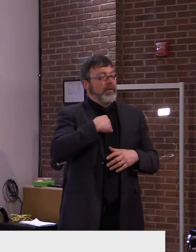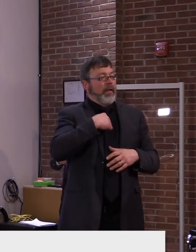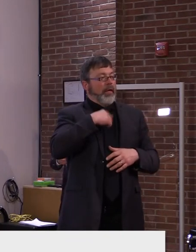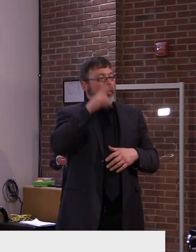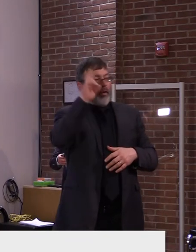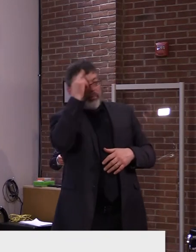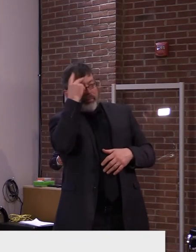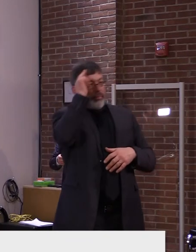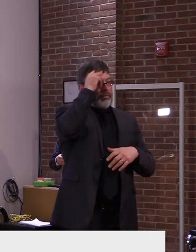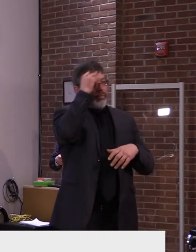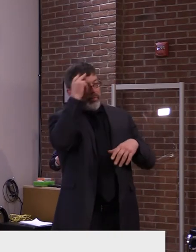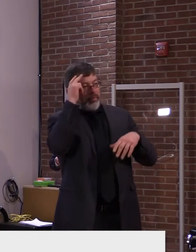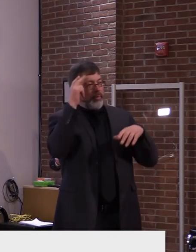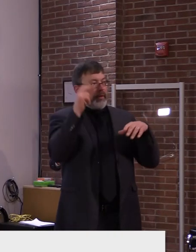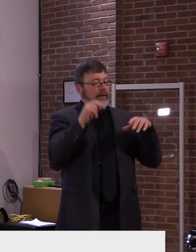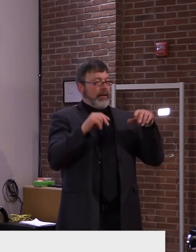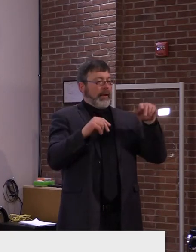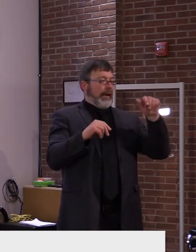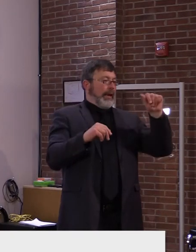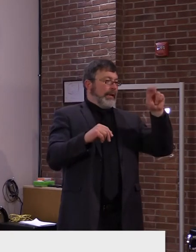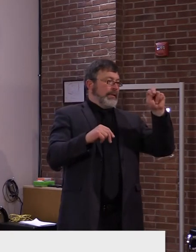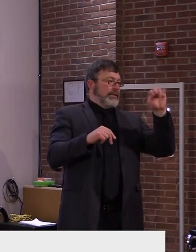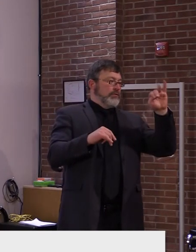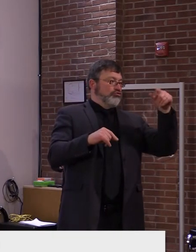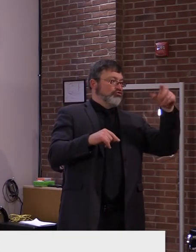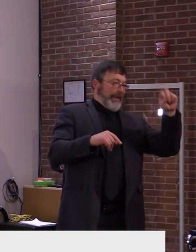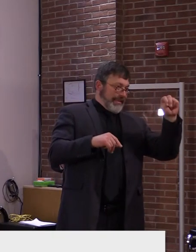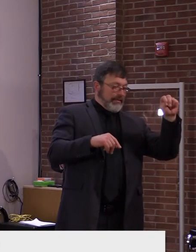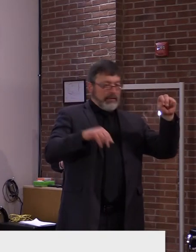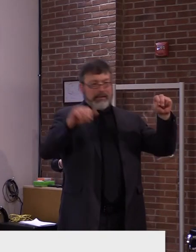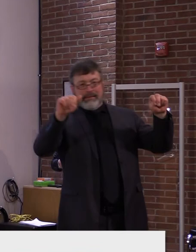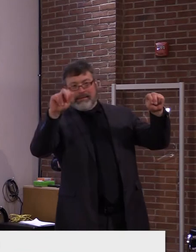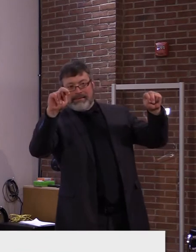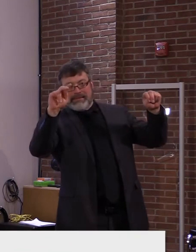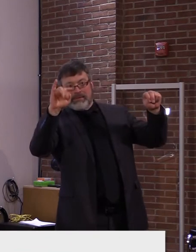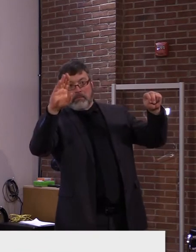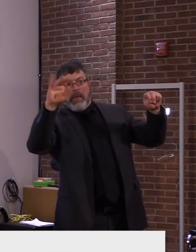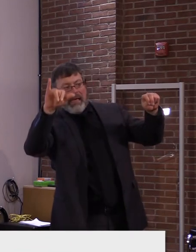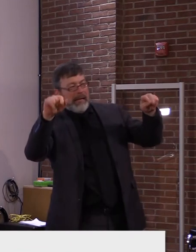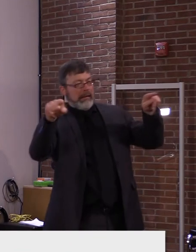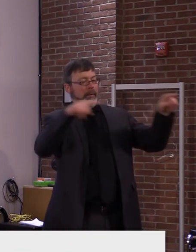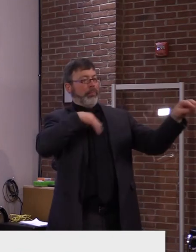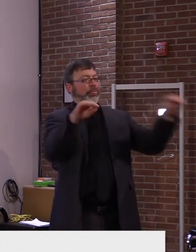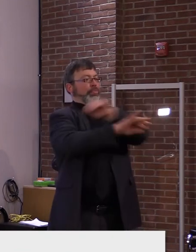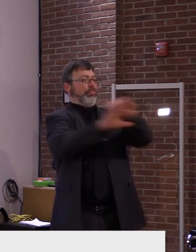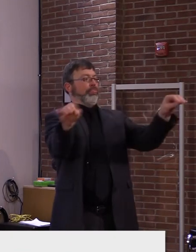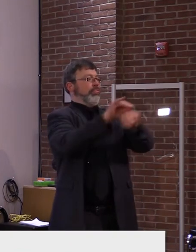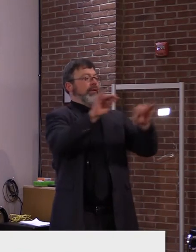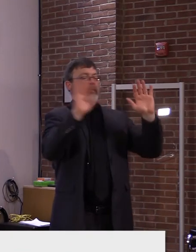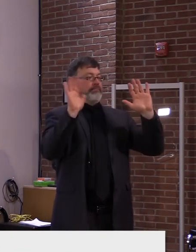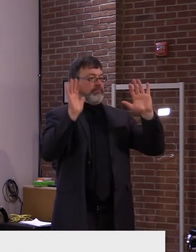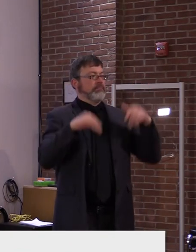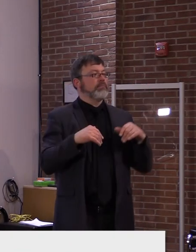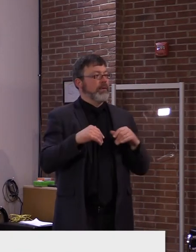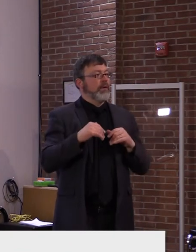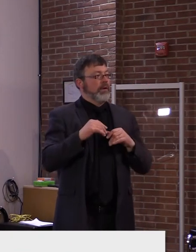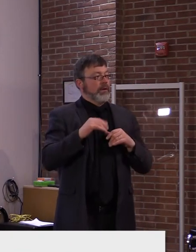Um, but you think that the continuing studies, uh,